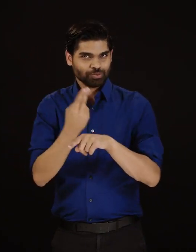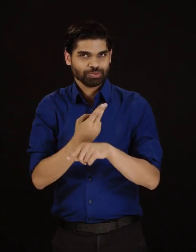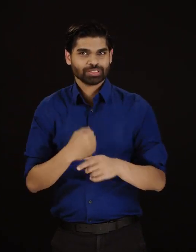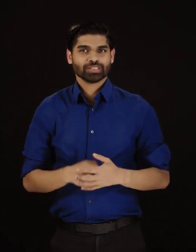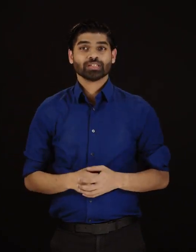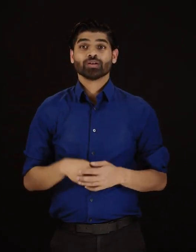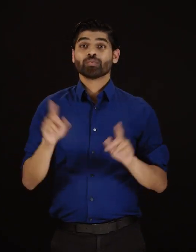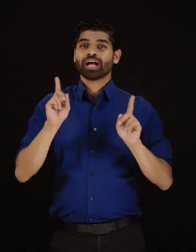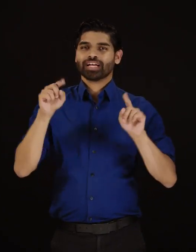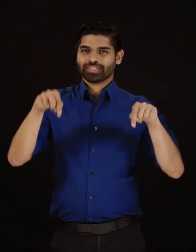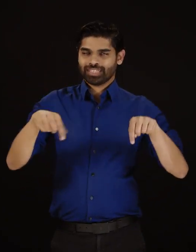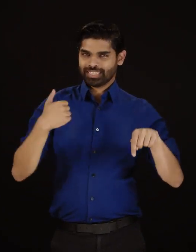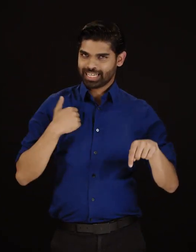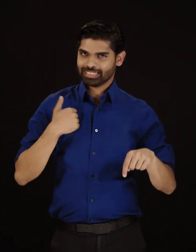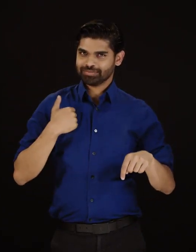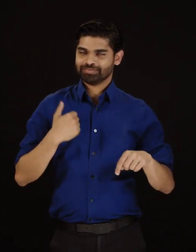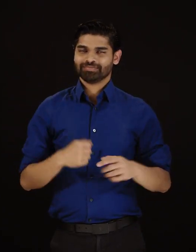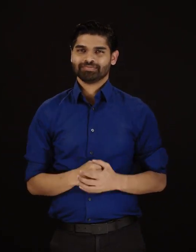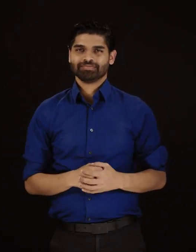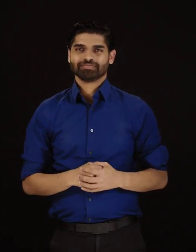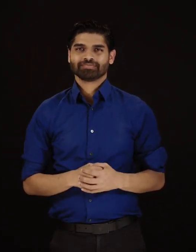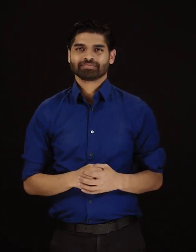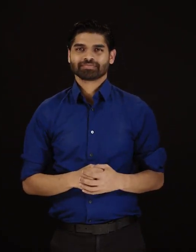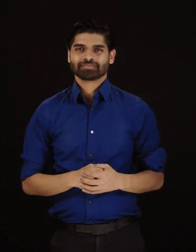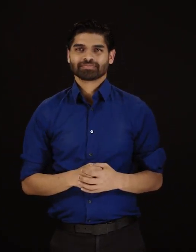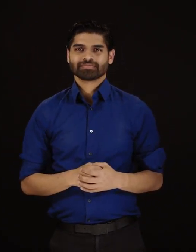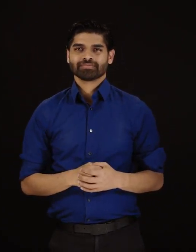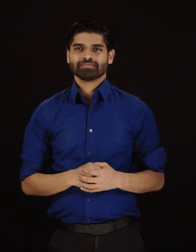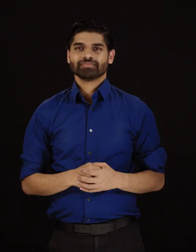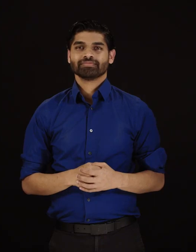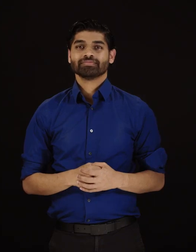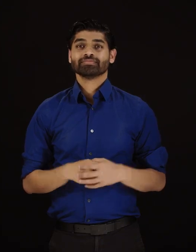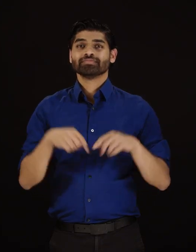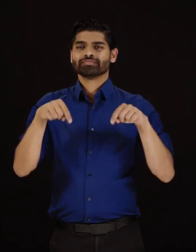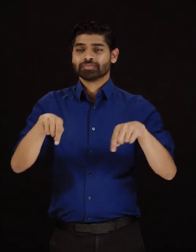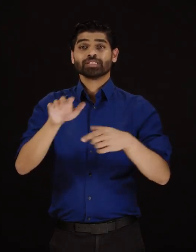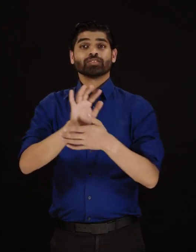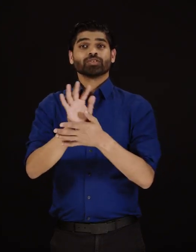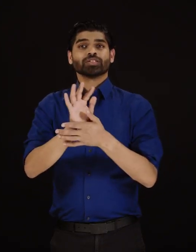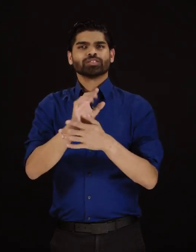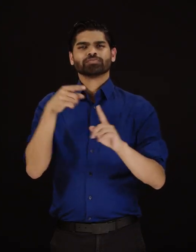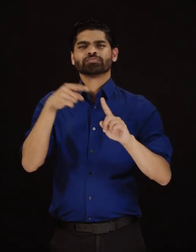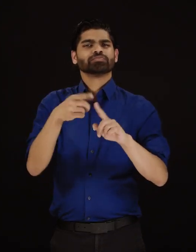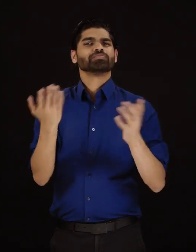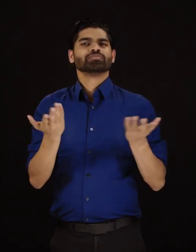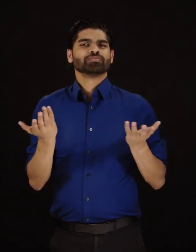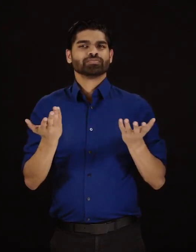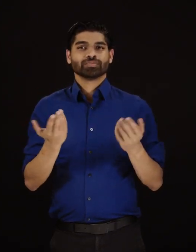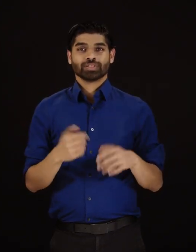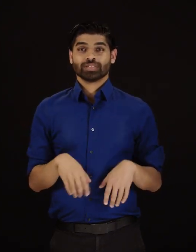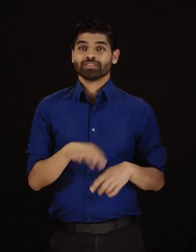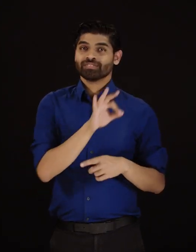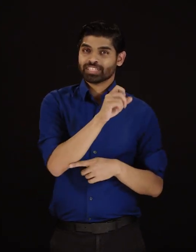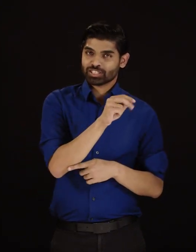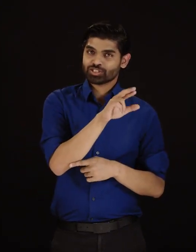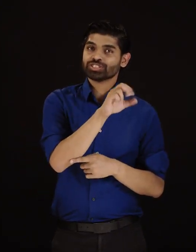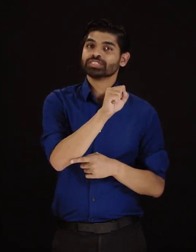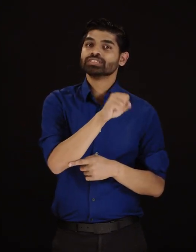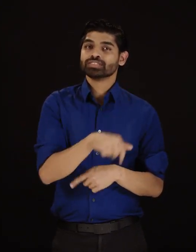customer's discretion, for example, voicemail. The features and services a customer may access will also depend on their device.